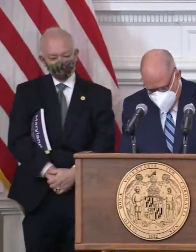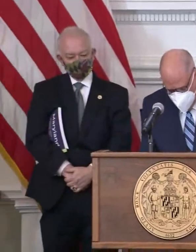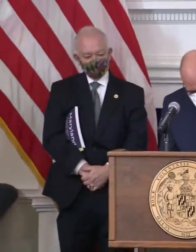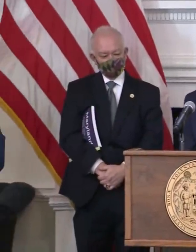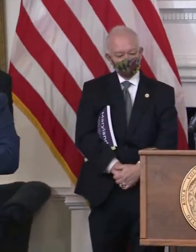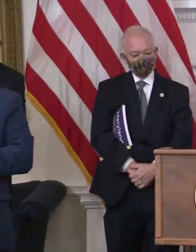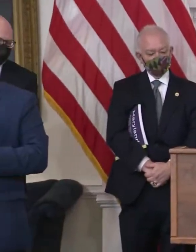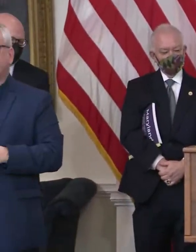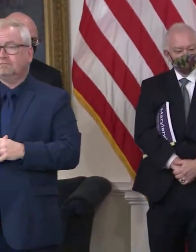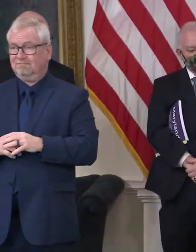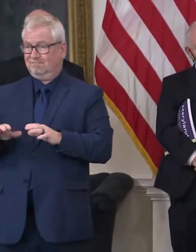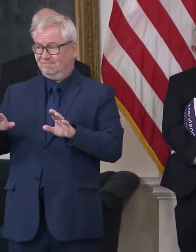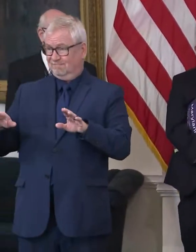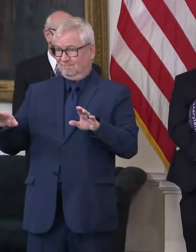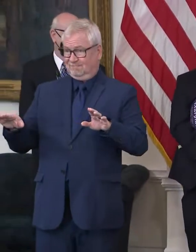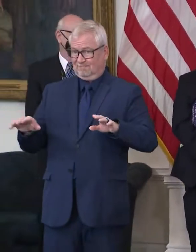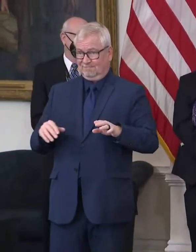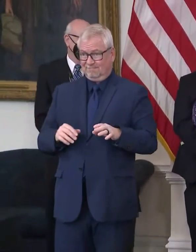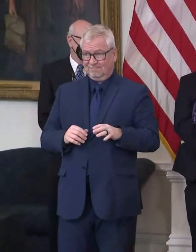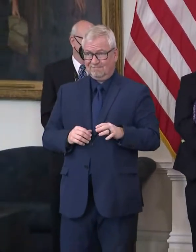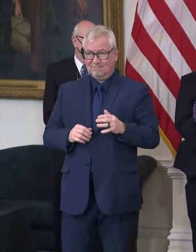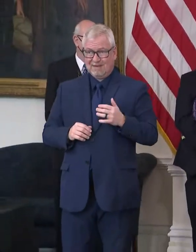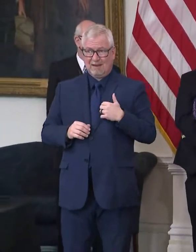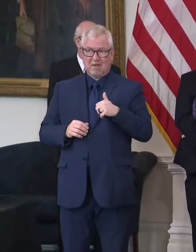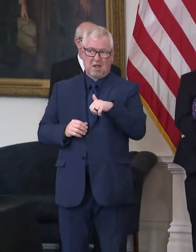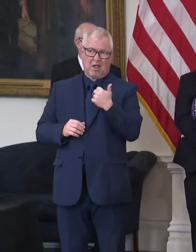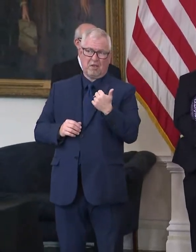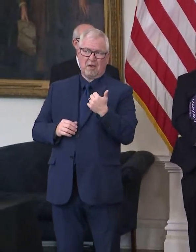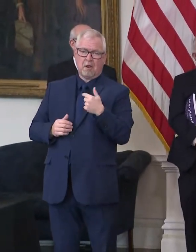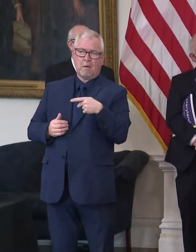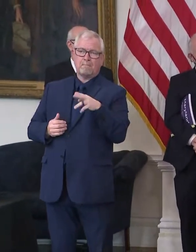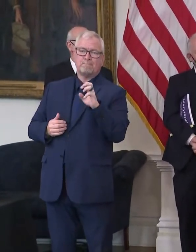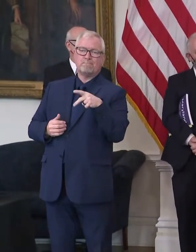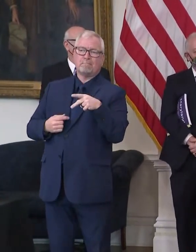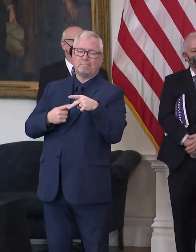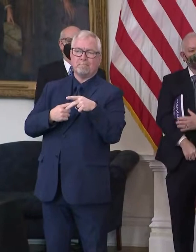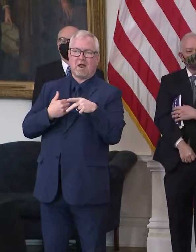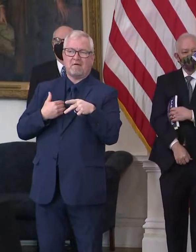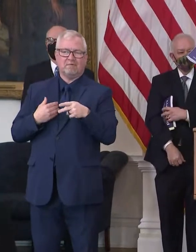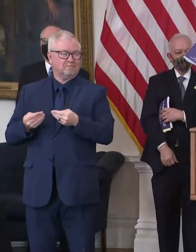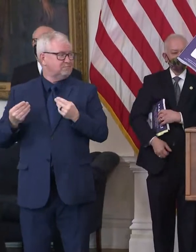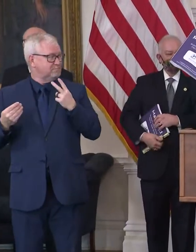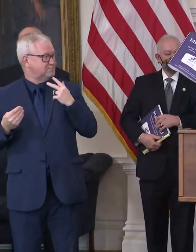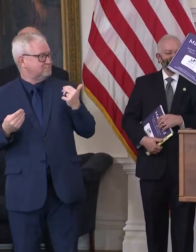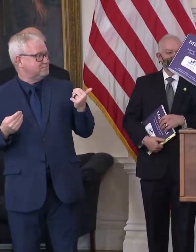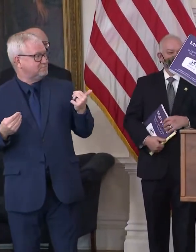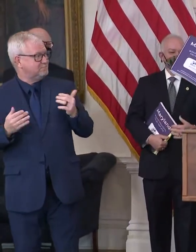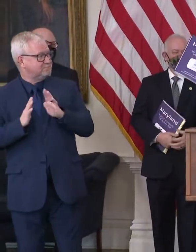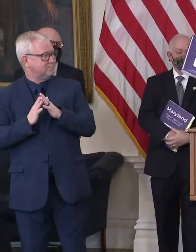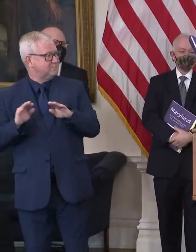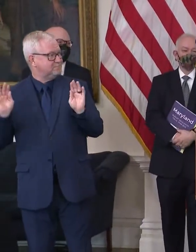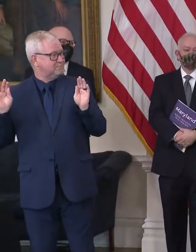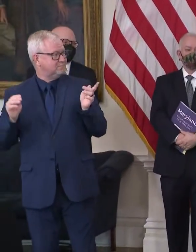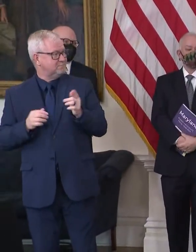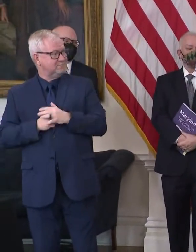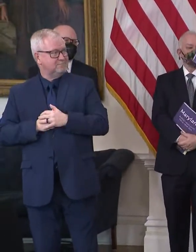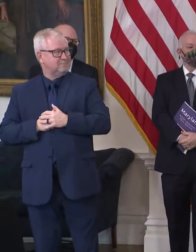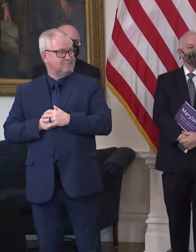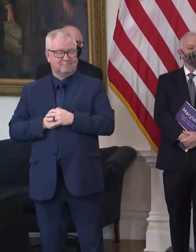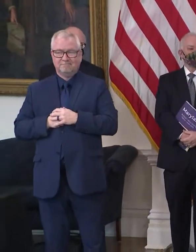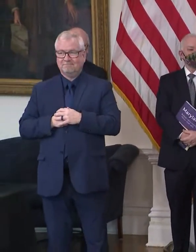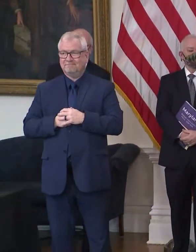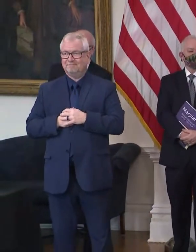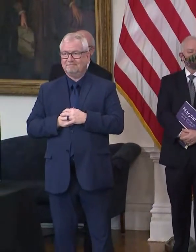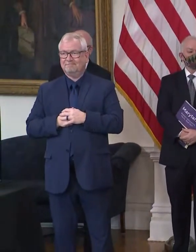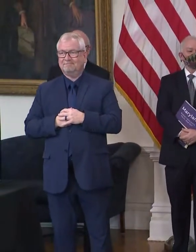By the way, had another prop in here that I think I forgot to put up here. This is budget highlights for the fiscal year and the